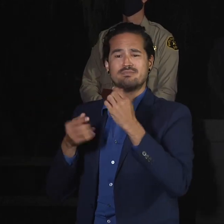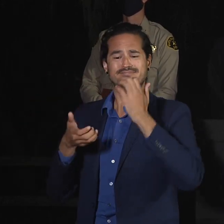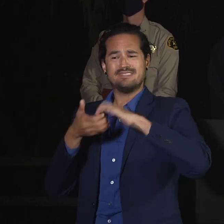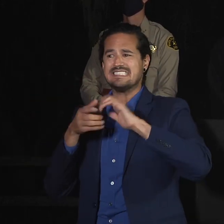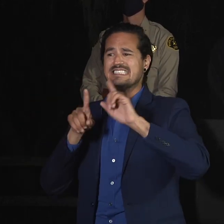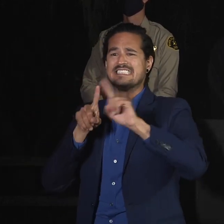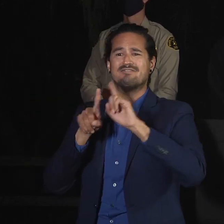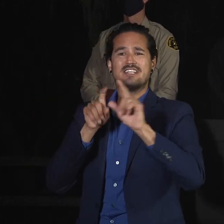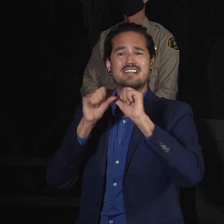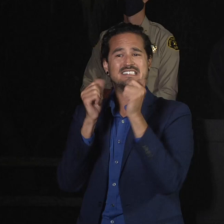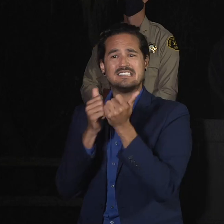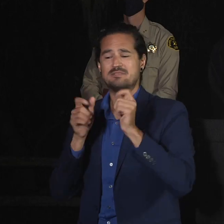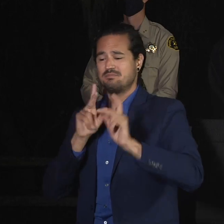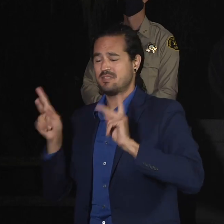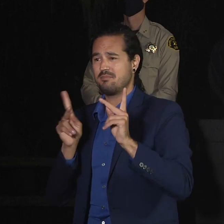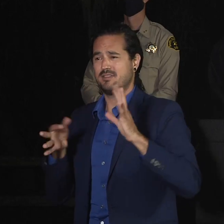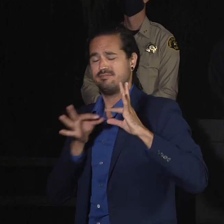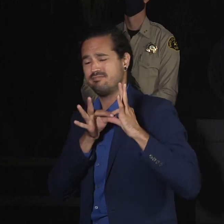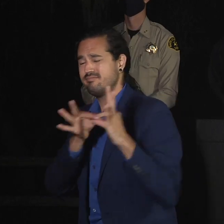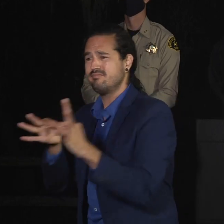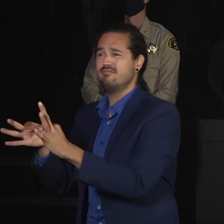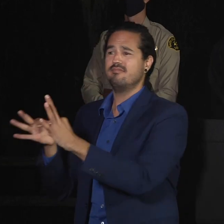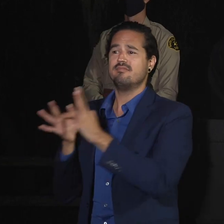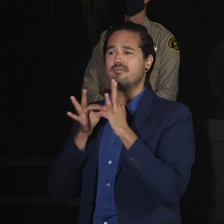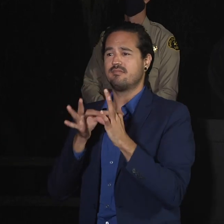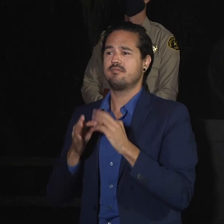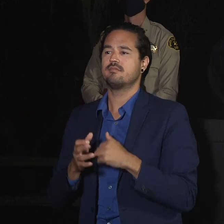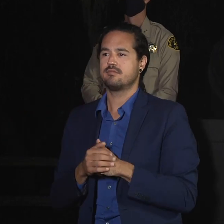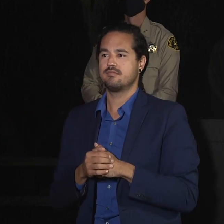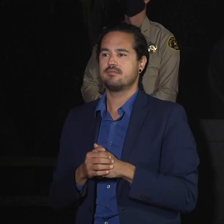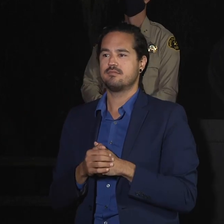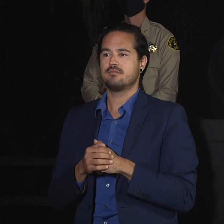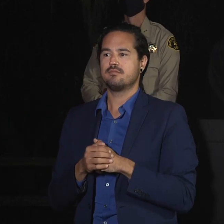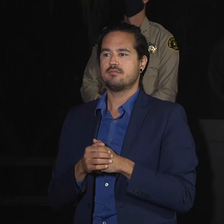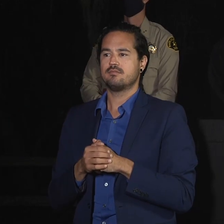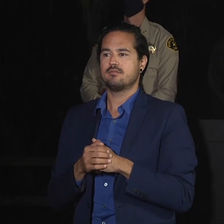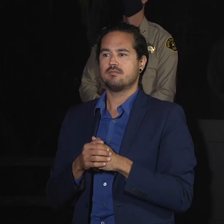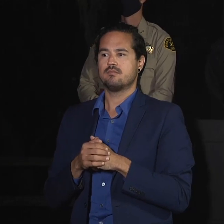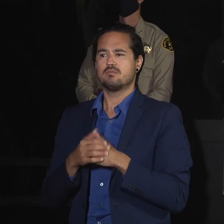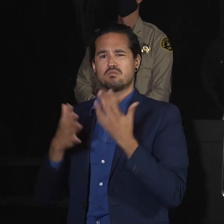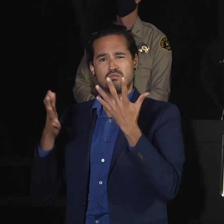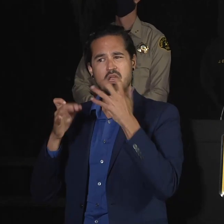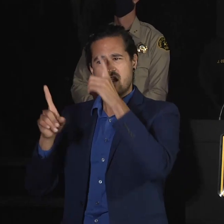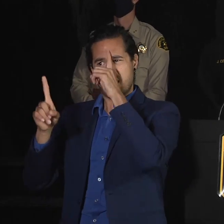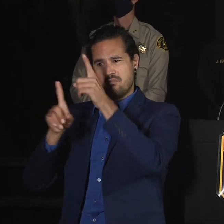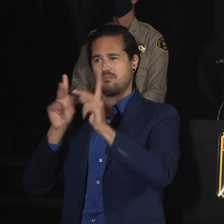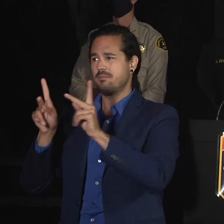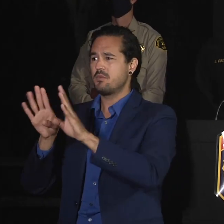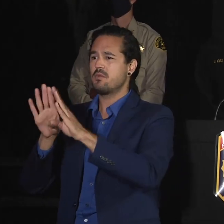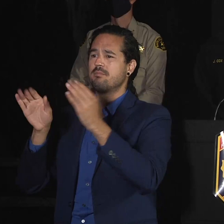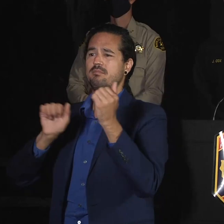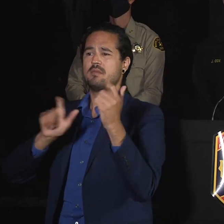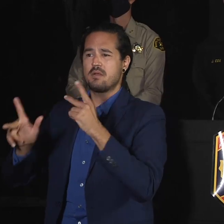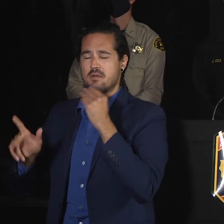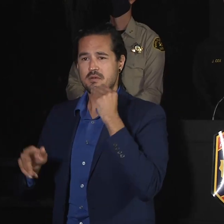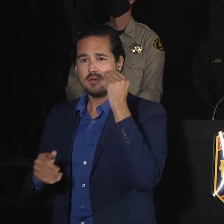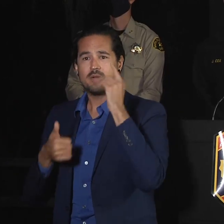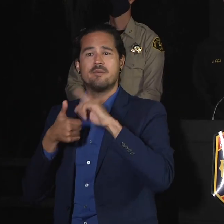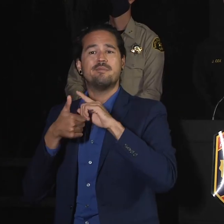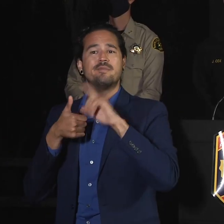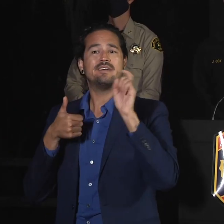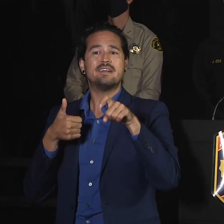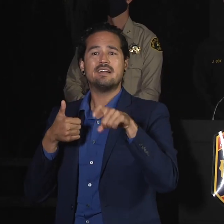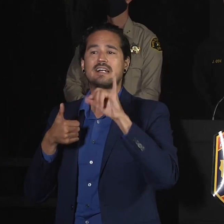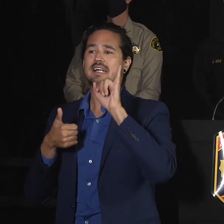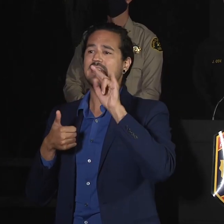place. This fire burned through a lot of areas where it took out our PG&E electrical lines. It took out guard rails along